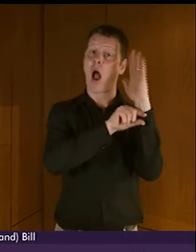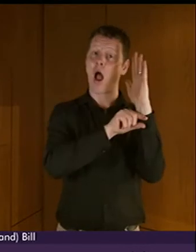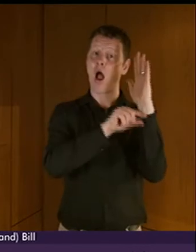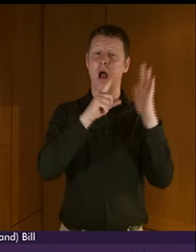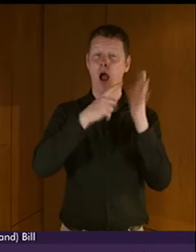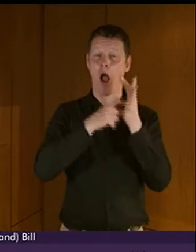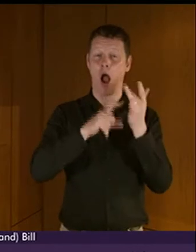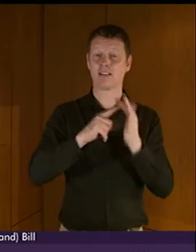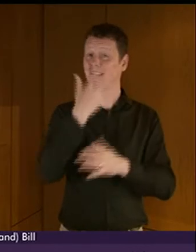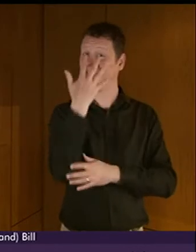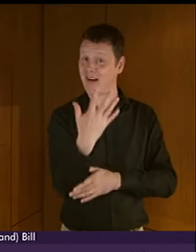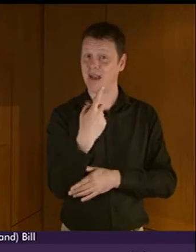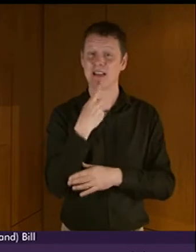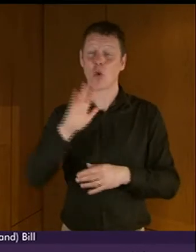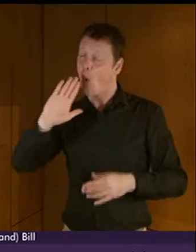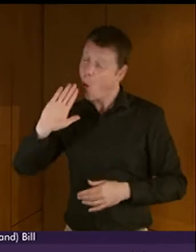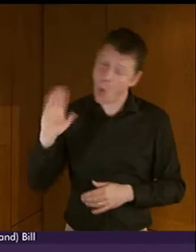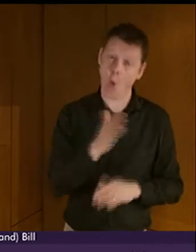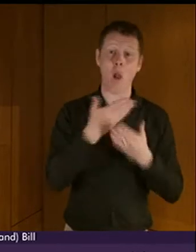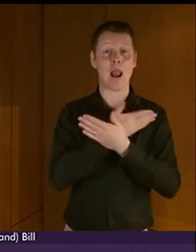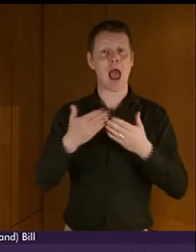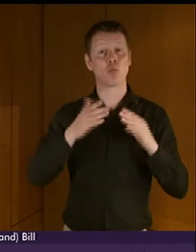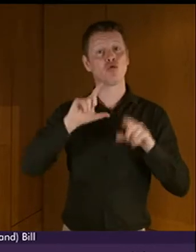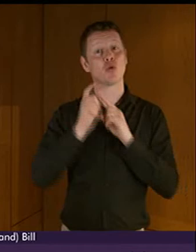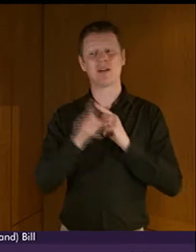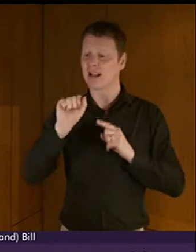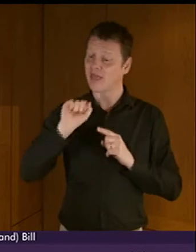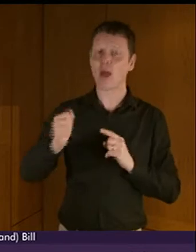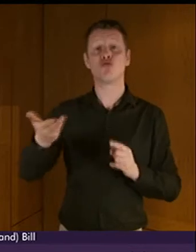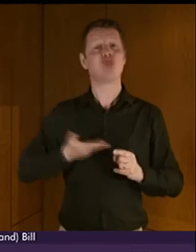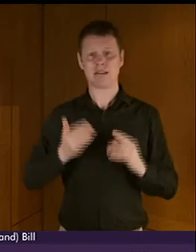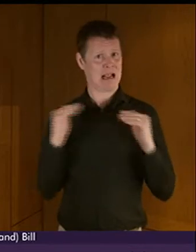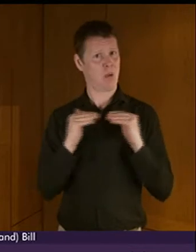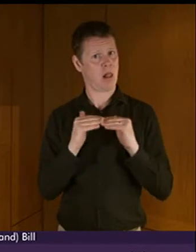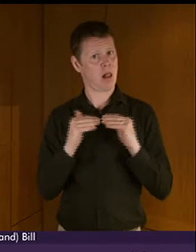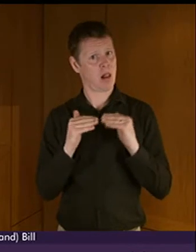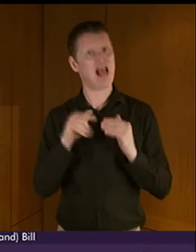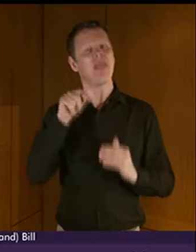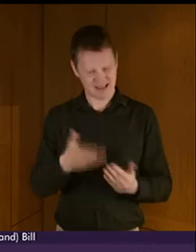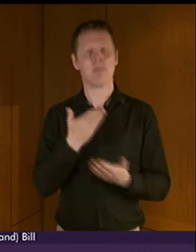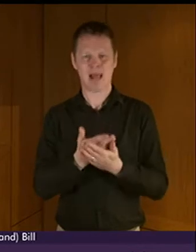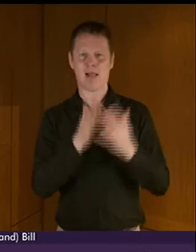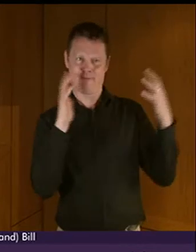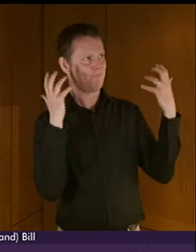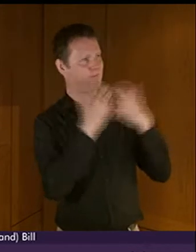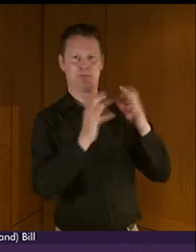5 asserts that the rights of all language communities are equal. This bill would be in keeping with the spirit of that